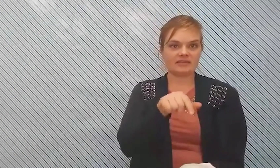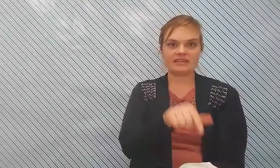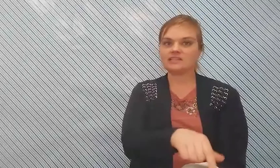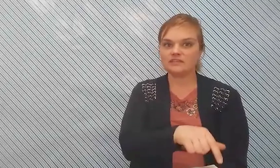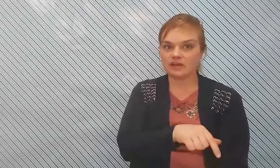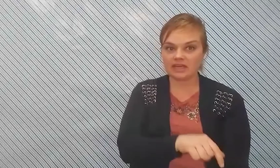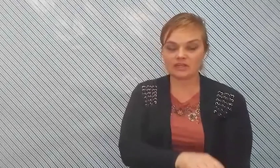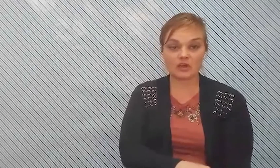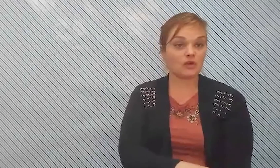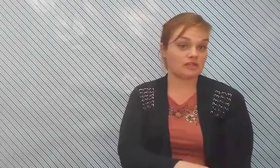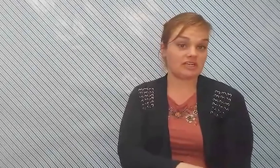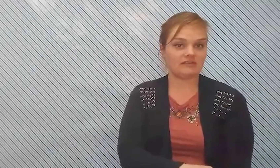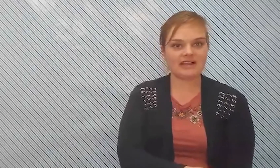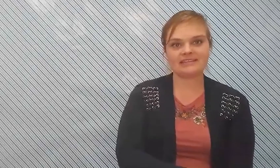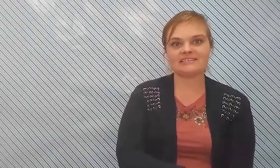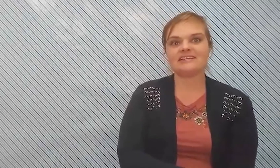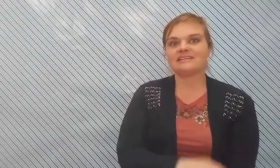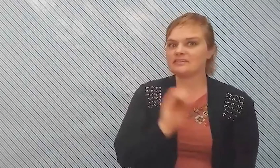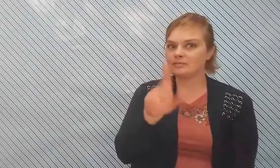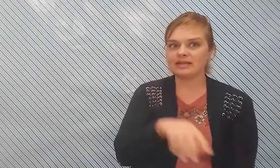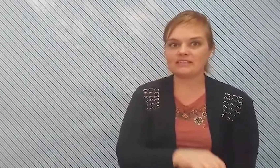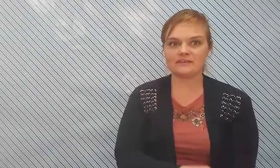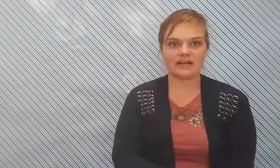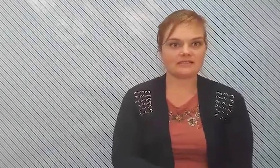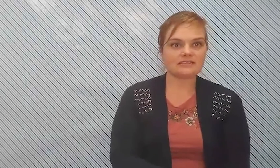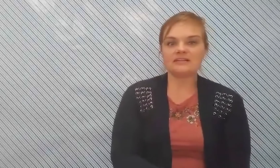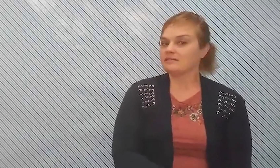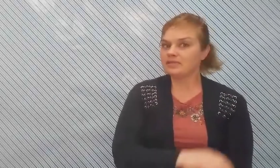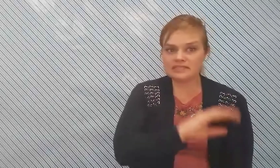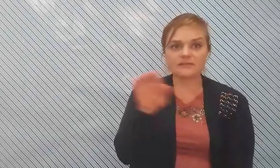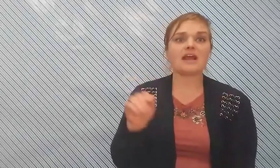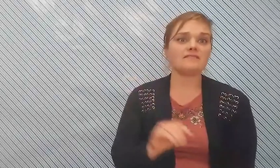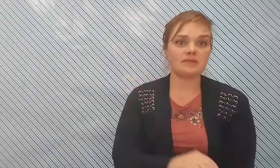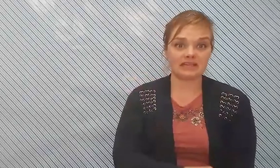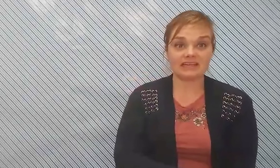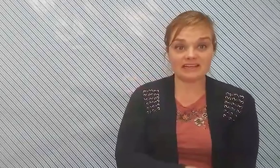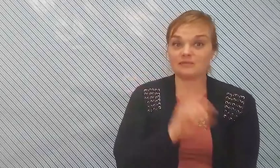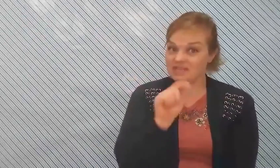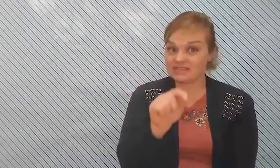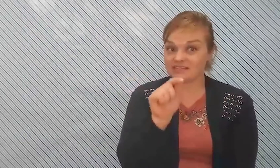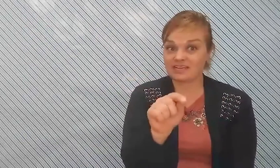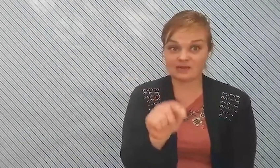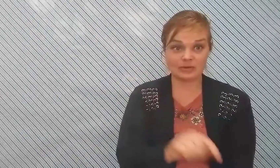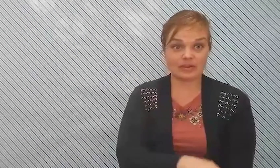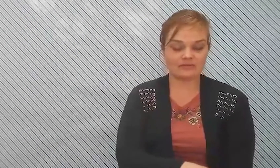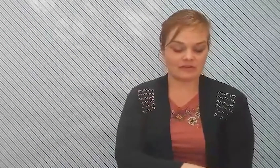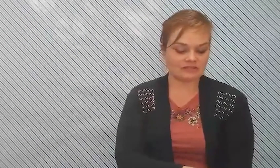and that's very encouraging right there's a place for us place for everybody and he's getting it prepared for us